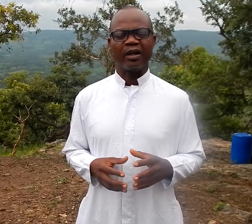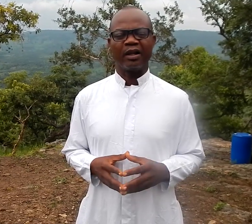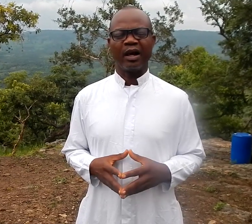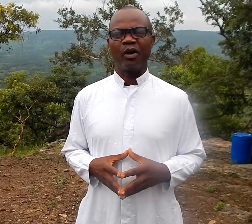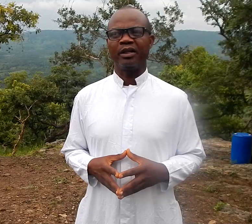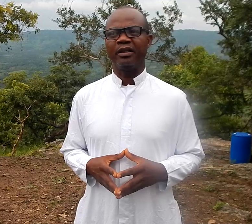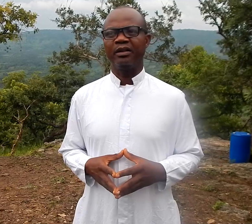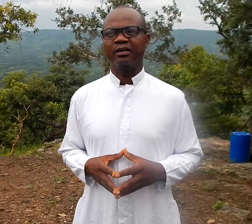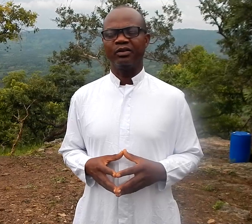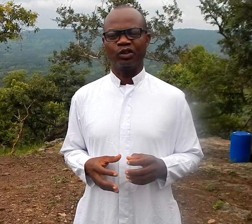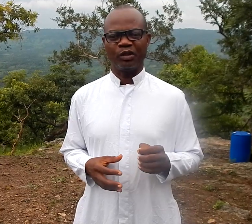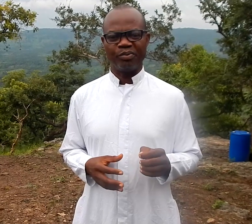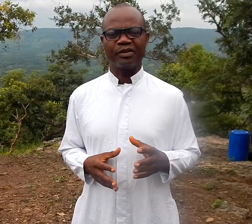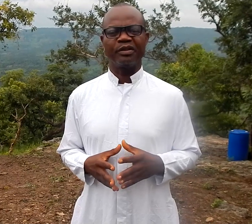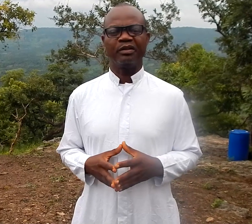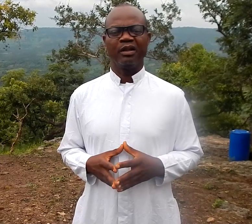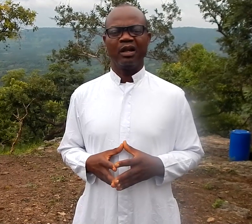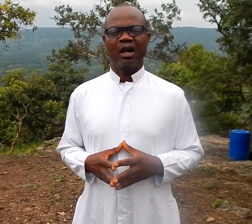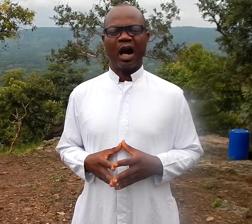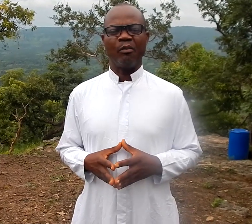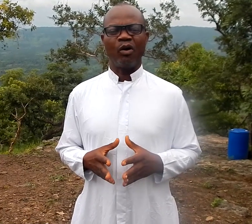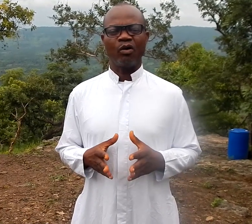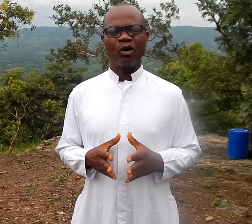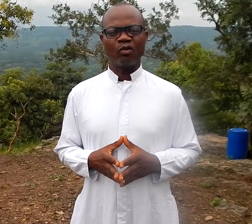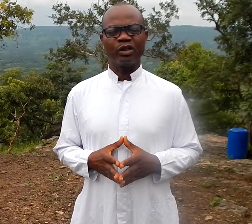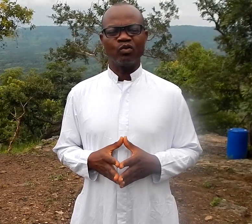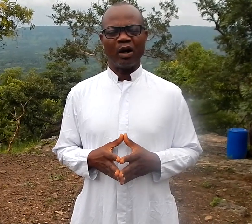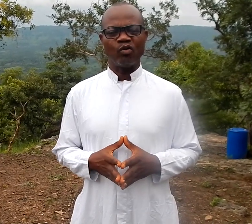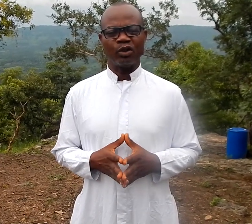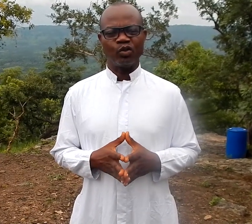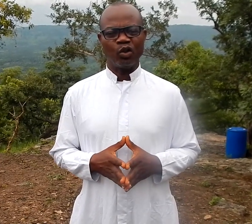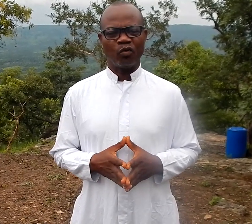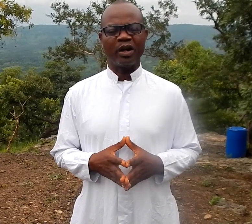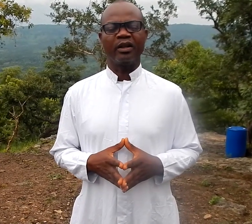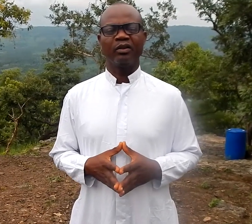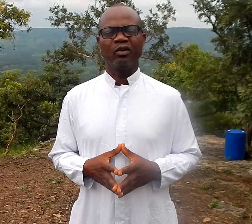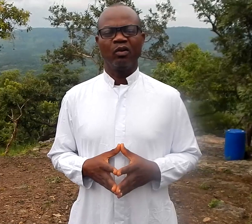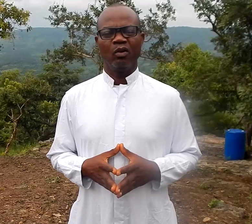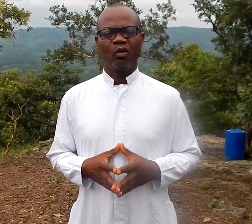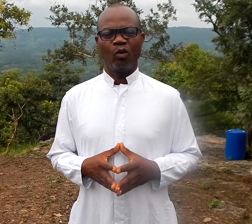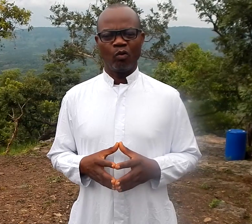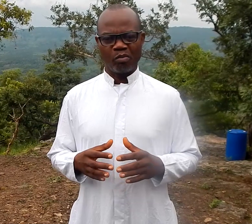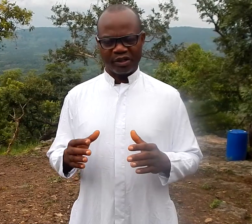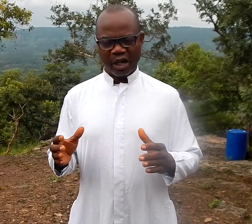the true a person who The Holy Spirit fails to inherit. The Holy Spirit ise